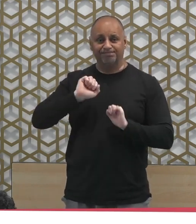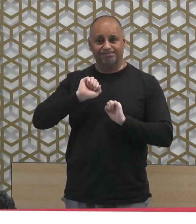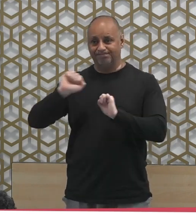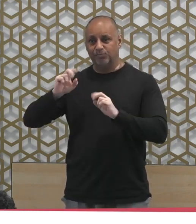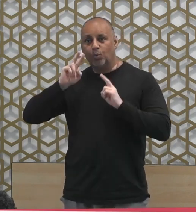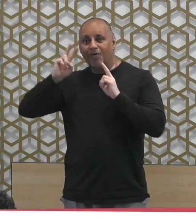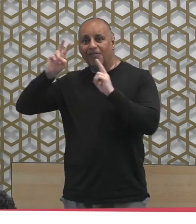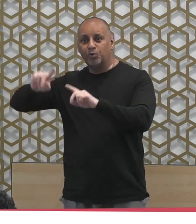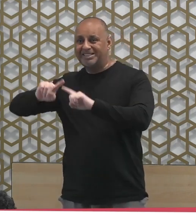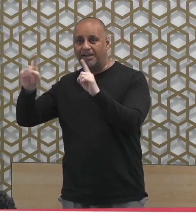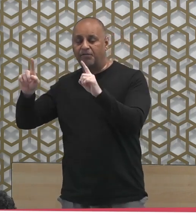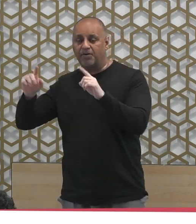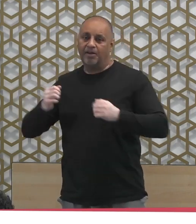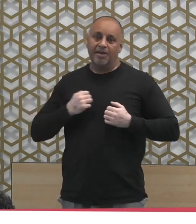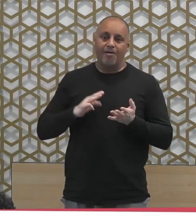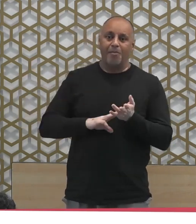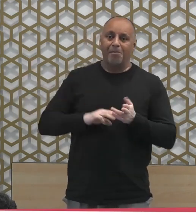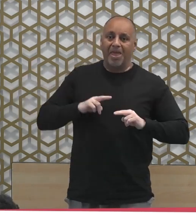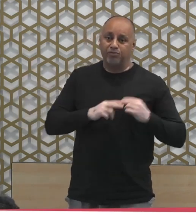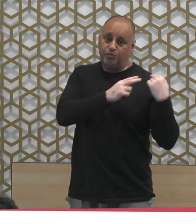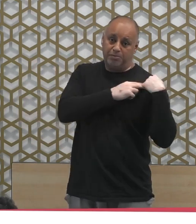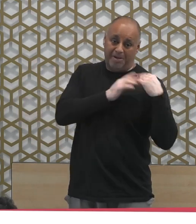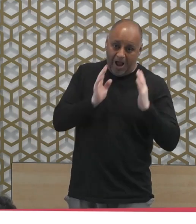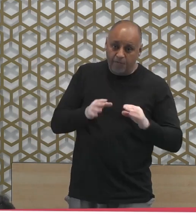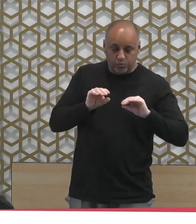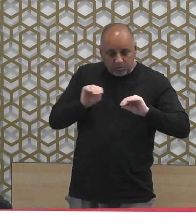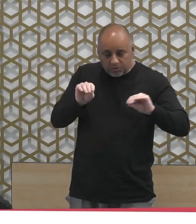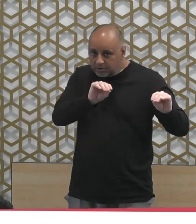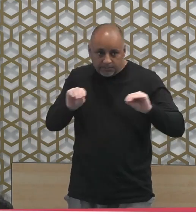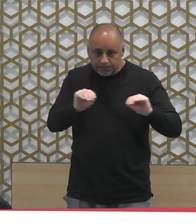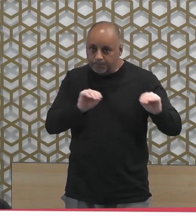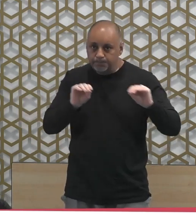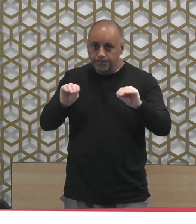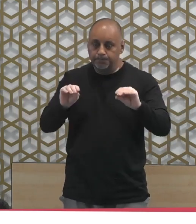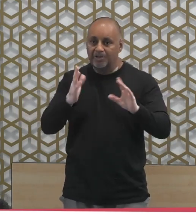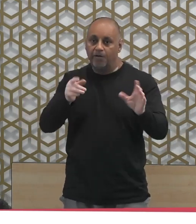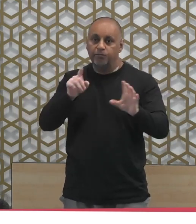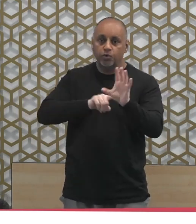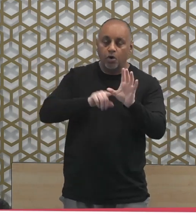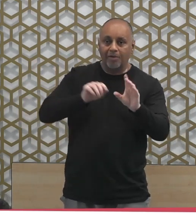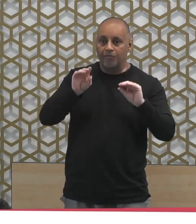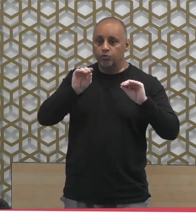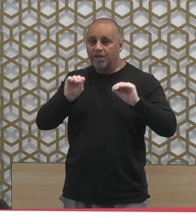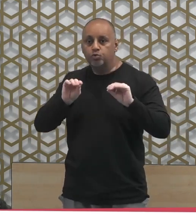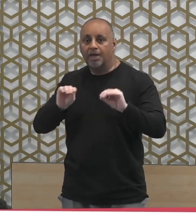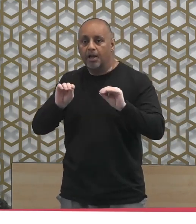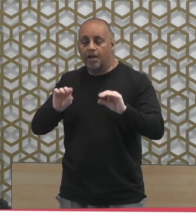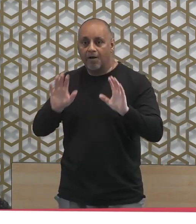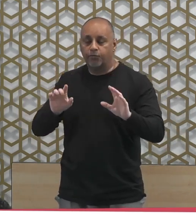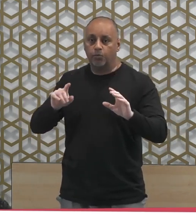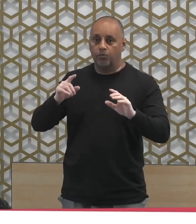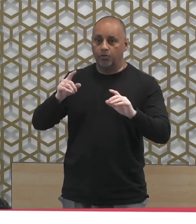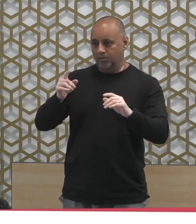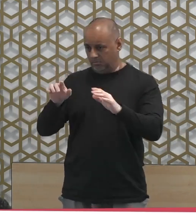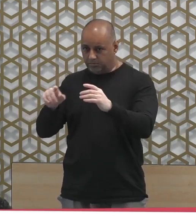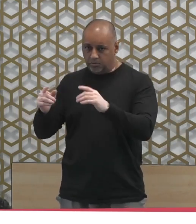But it is the parents' responsibility to do what? To educate our children about the realities of what they are being exposed to.